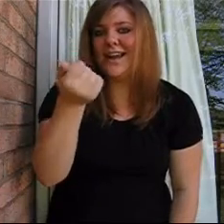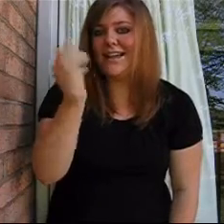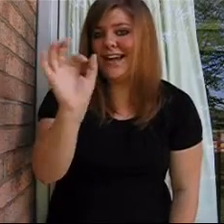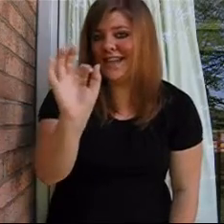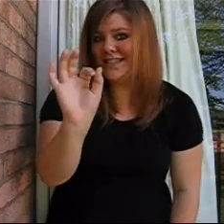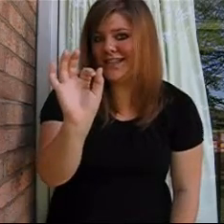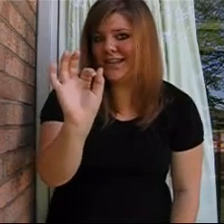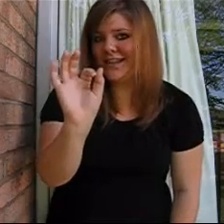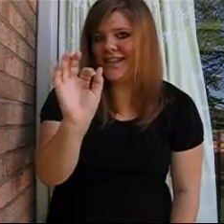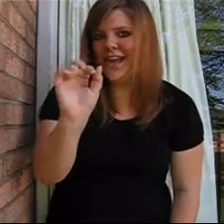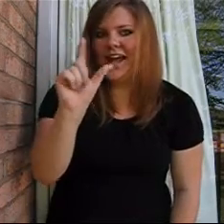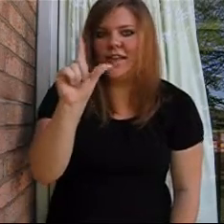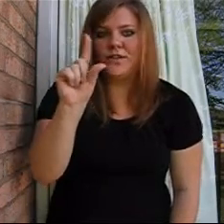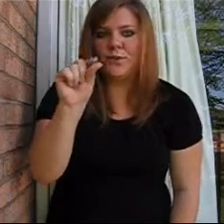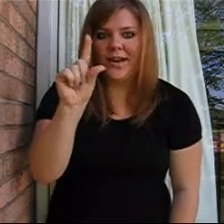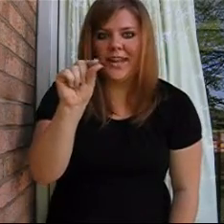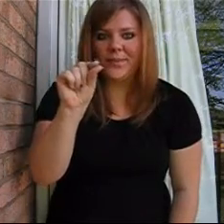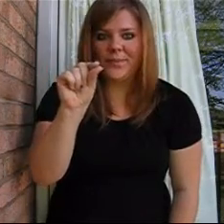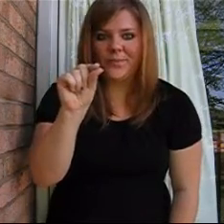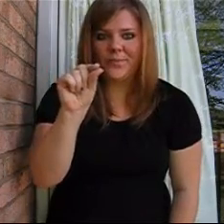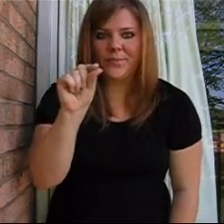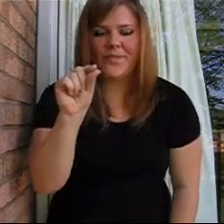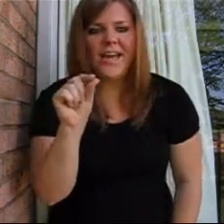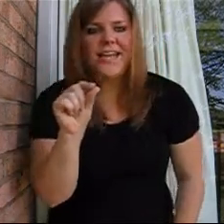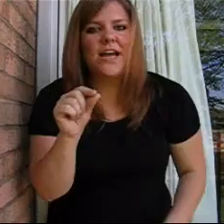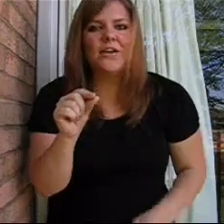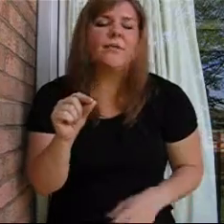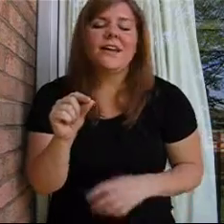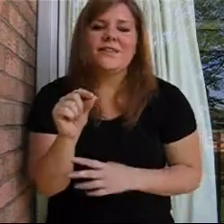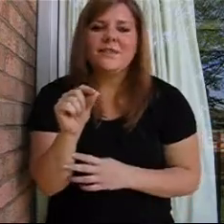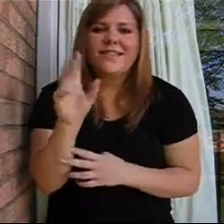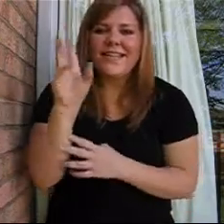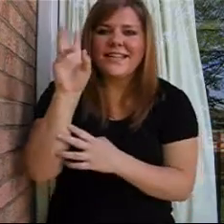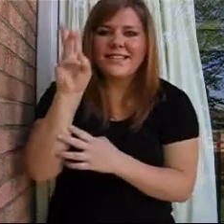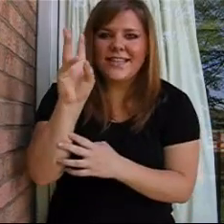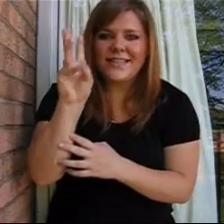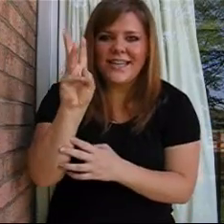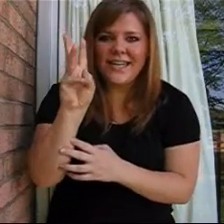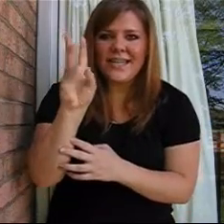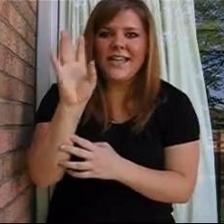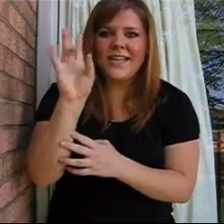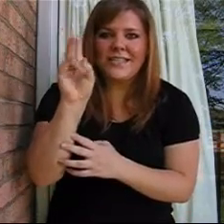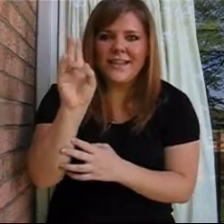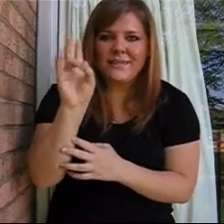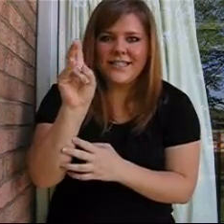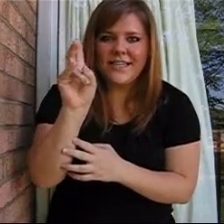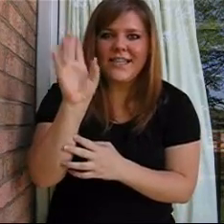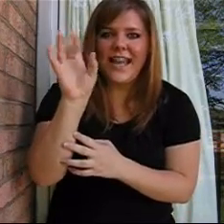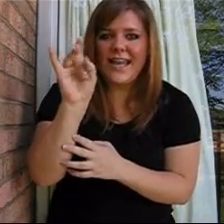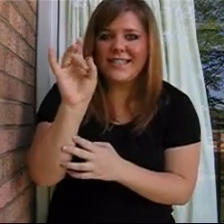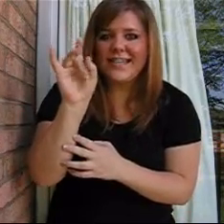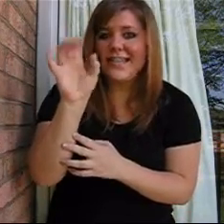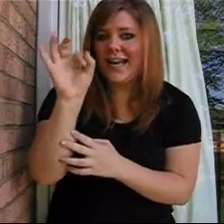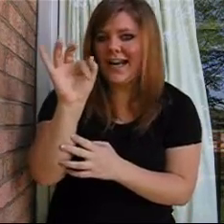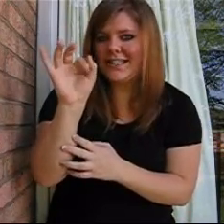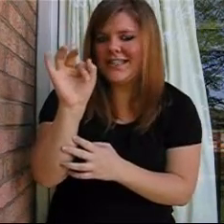19, and then 20. Now, you might also see 16, 17, 18, 19.